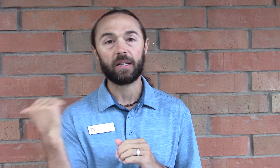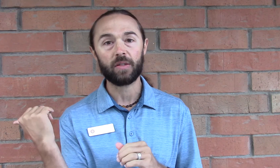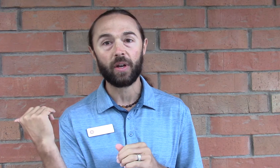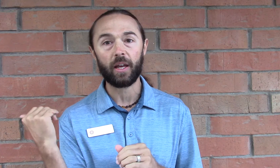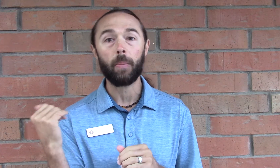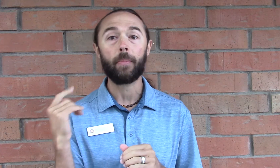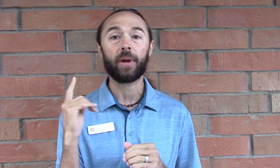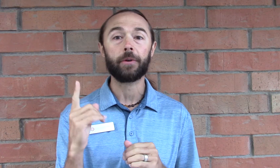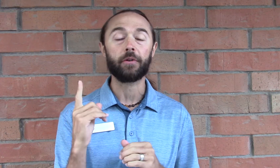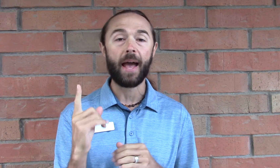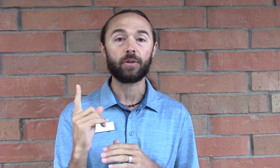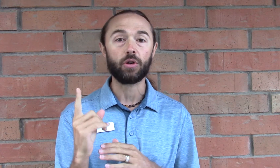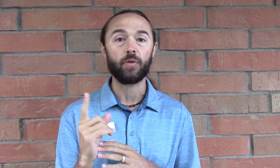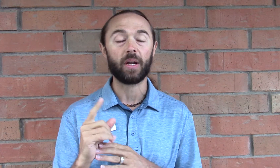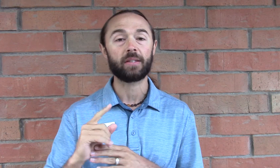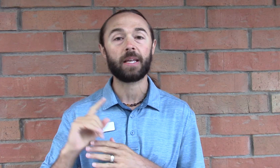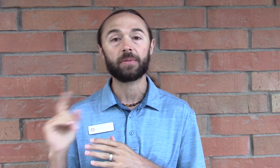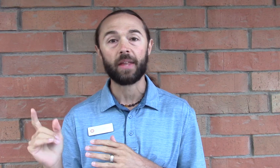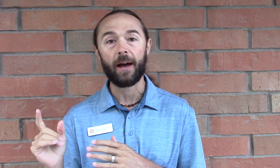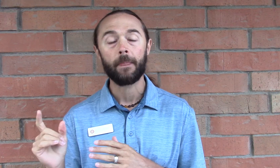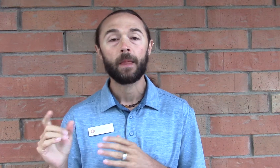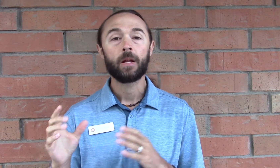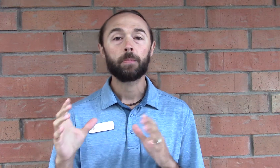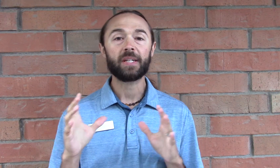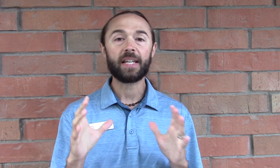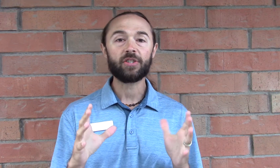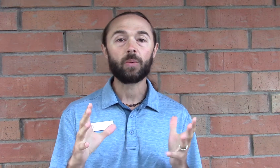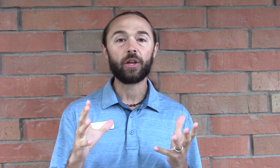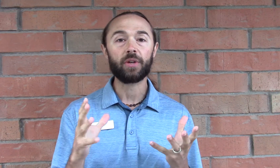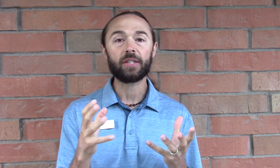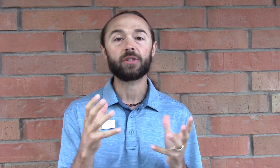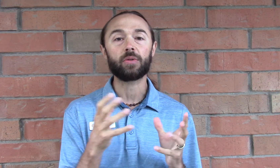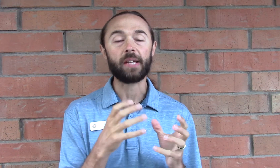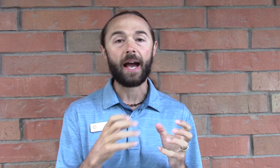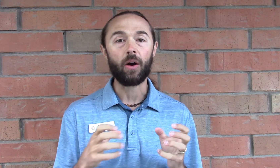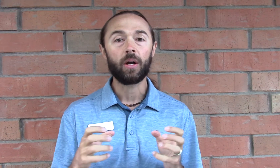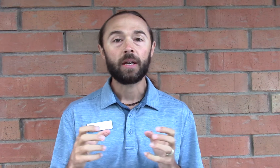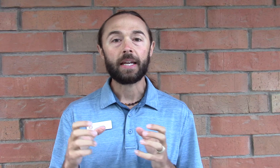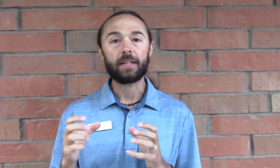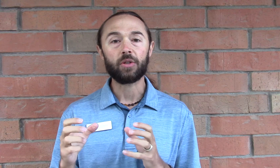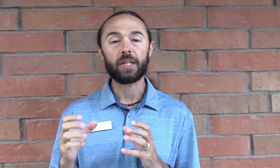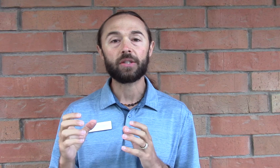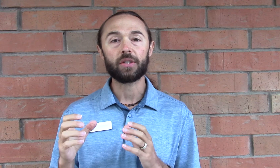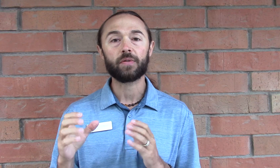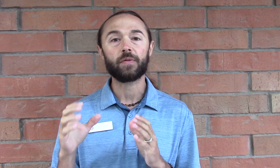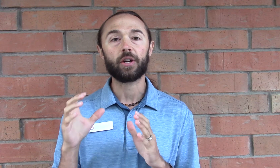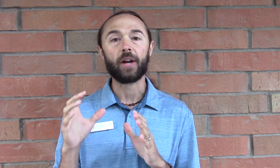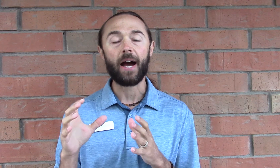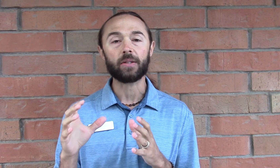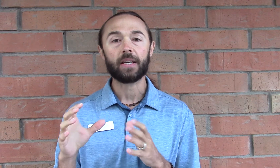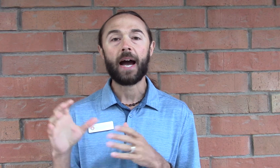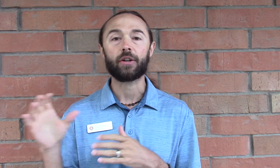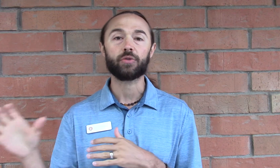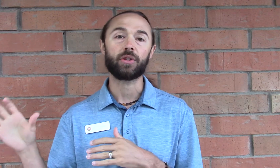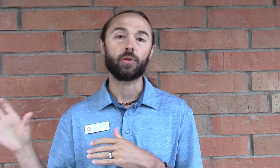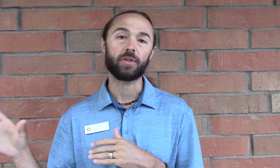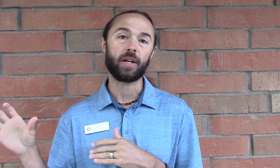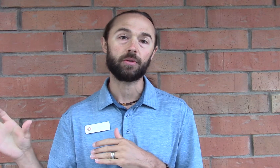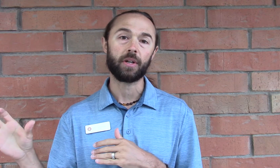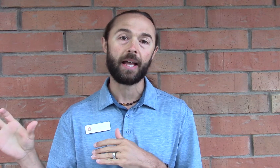this video. I'll pop one up here now too if you want to skip to that. But essentially what you need to do now is you need to just figure out how to treat the horizontal canal